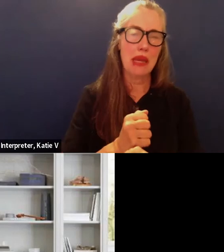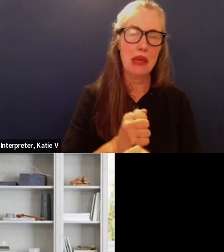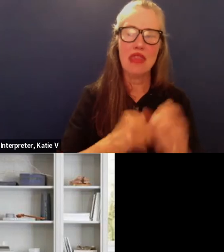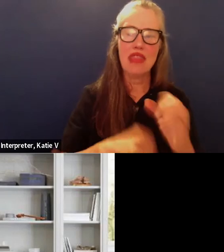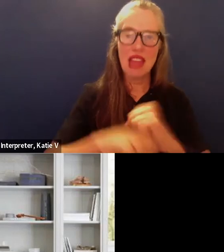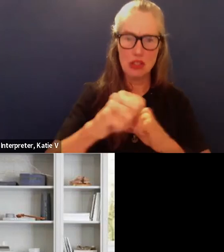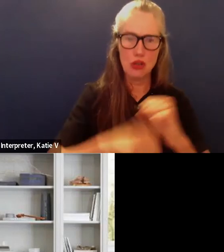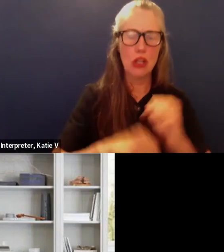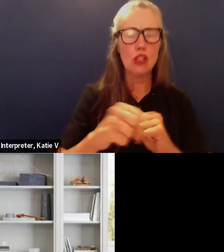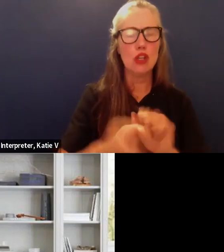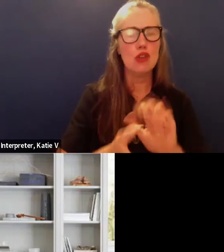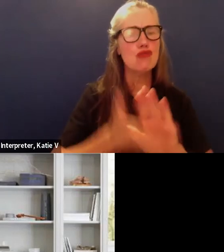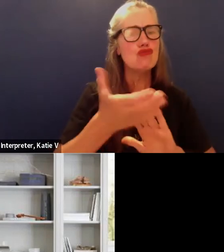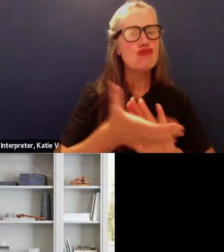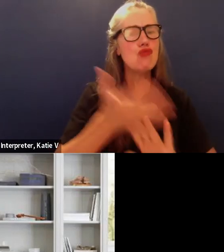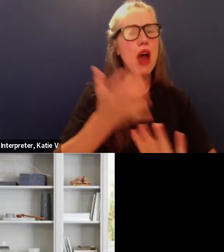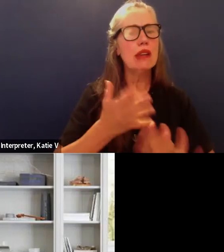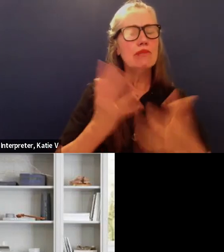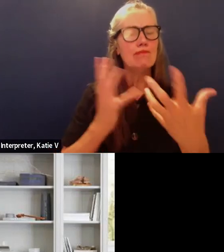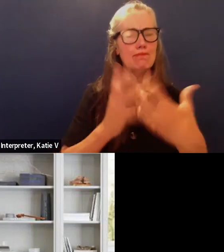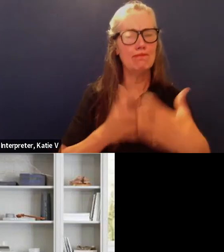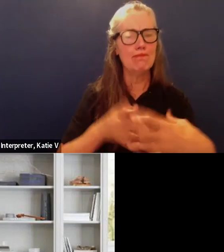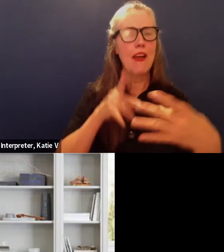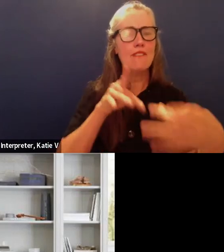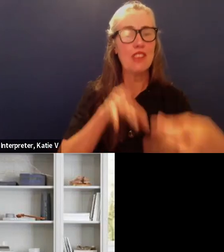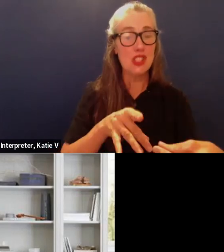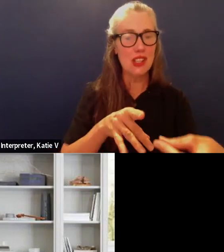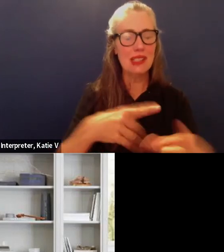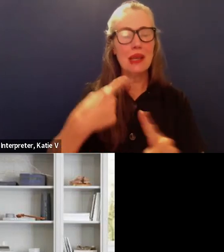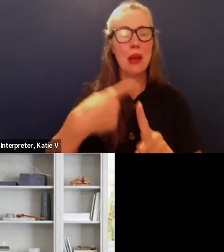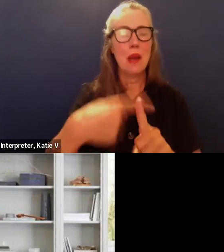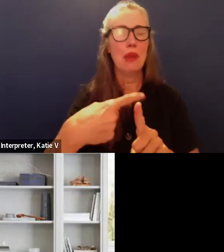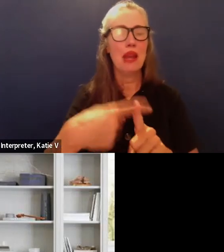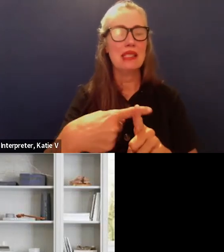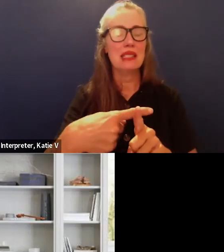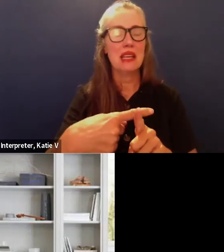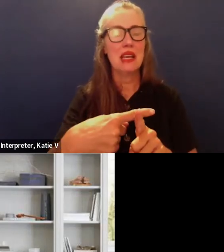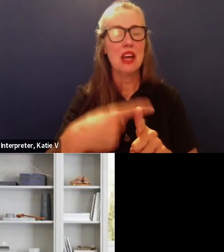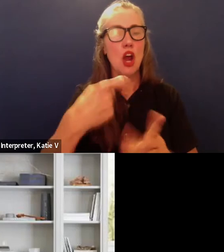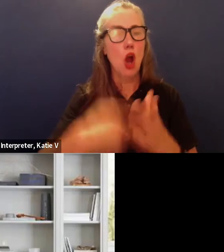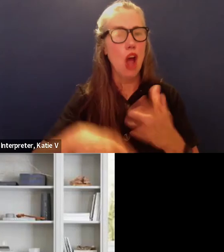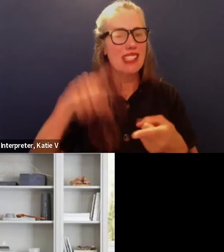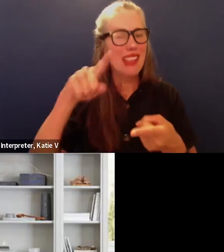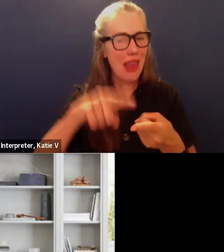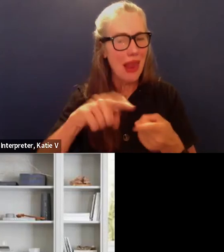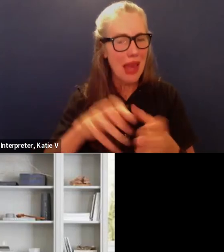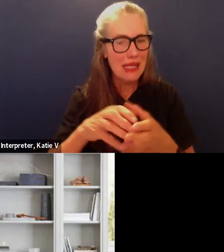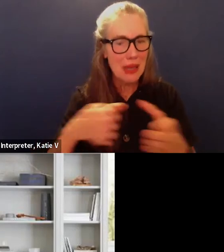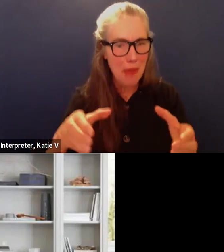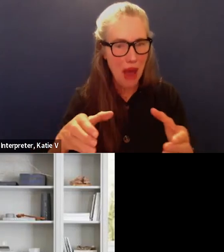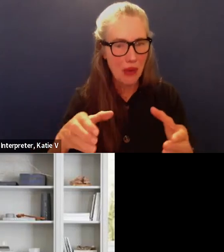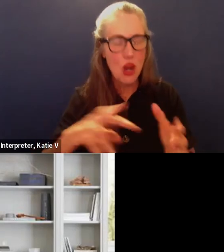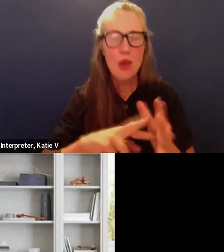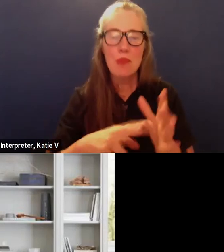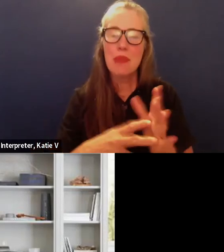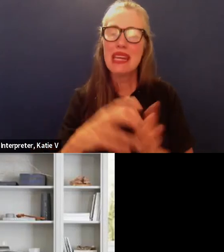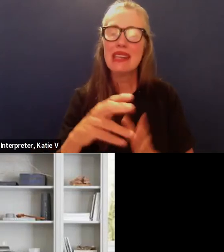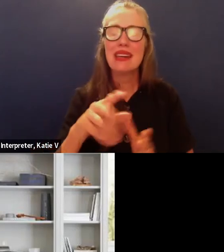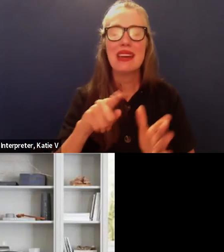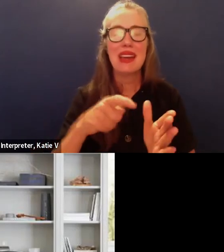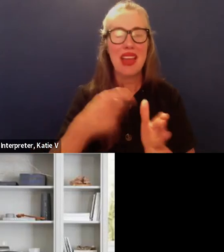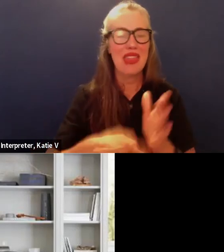but also achieve the lowest cost of funds so that the taxpayer obviously does not have a very